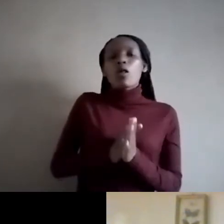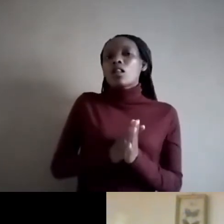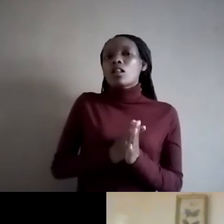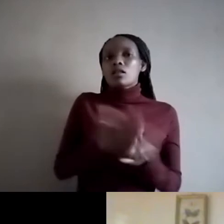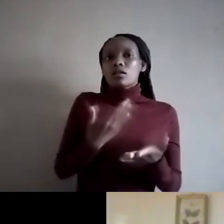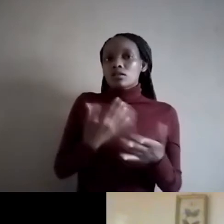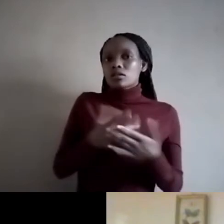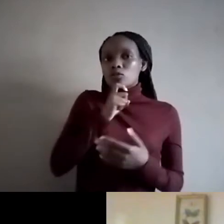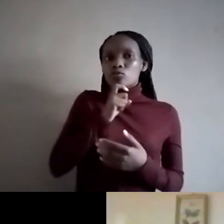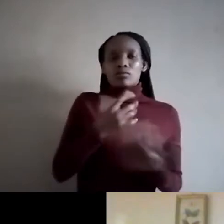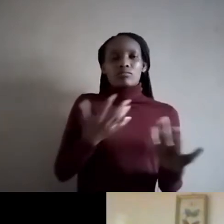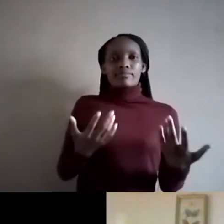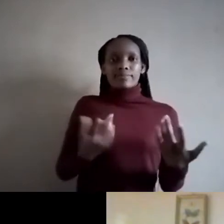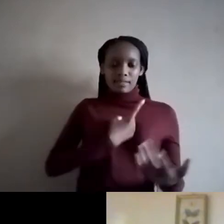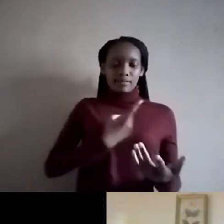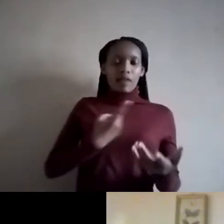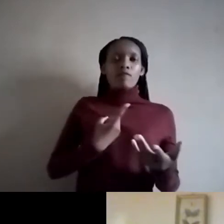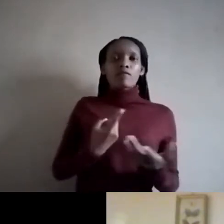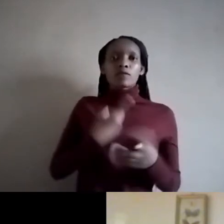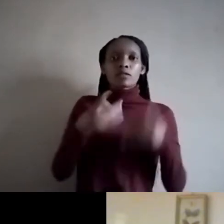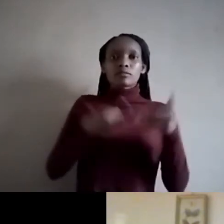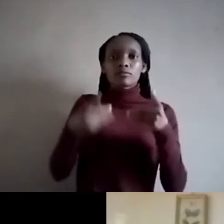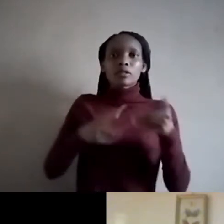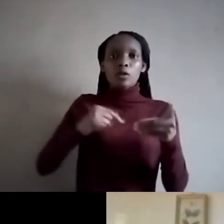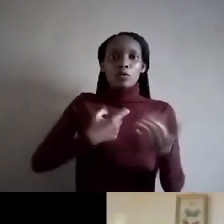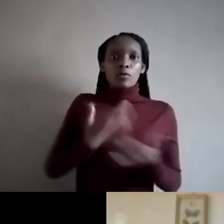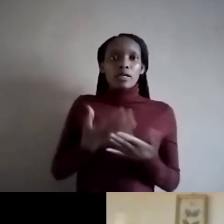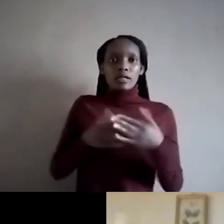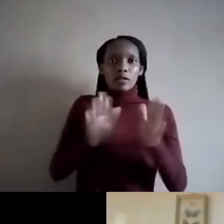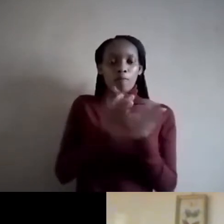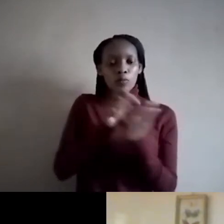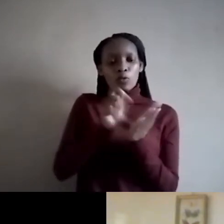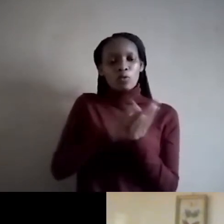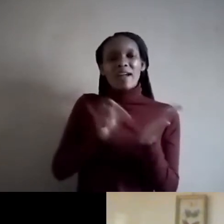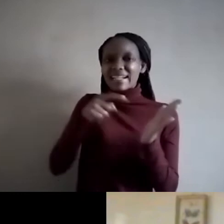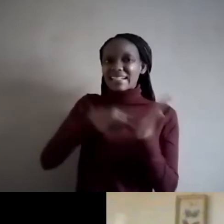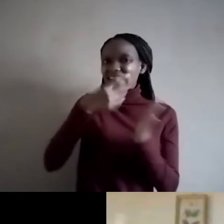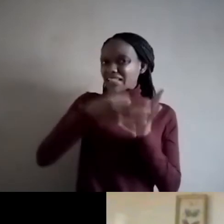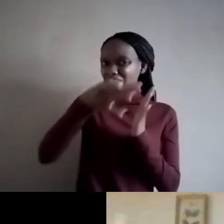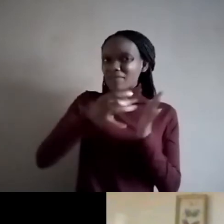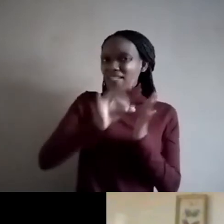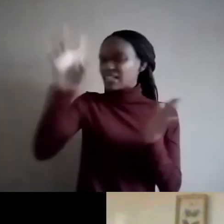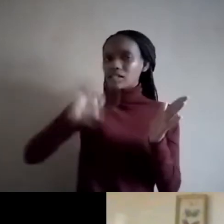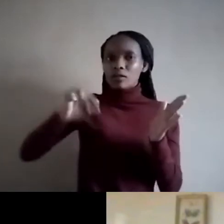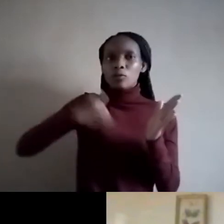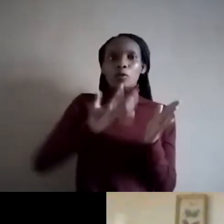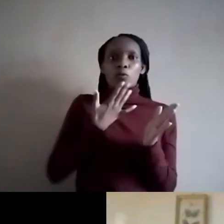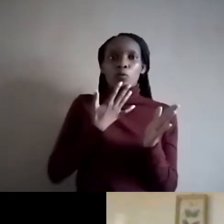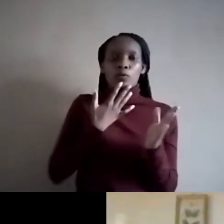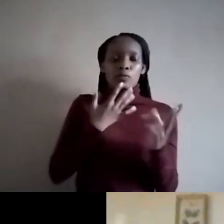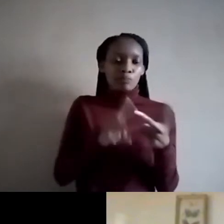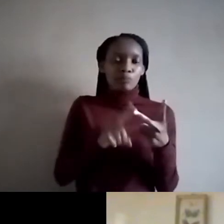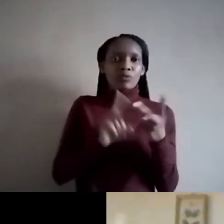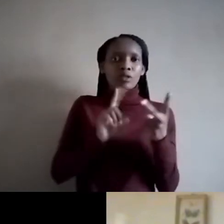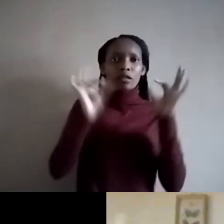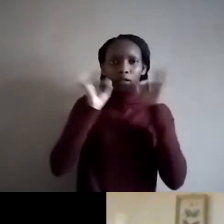that say exactly who we are. We can go to Facebook and define exactly who